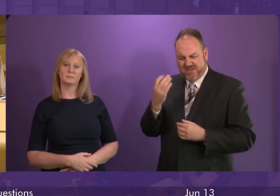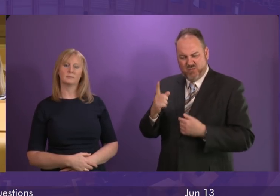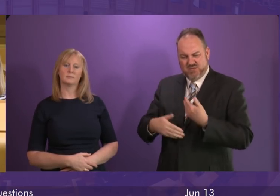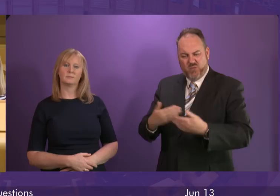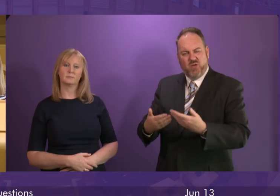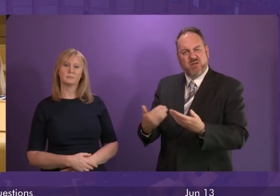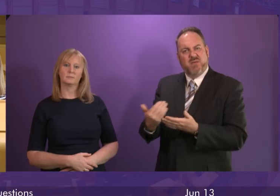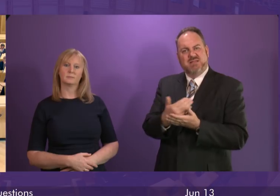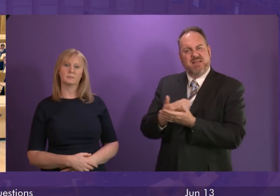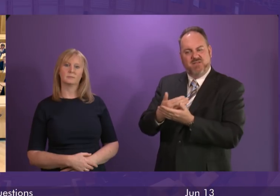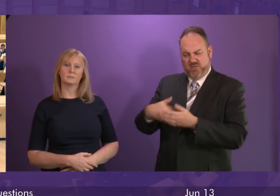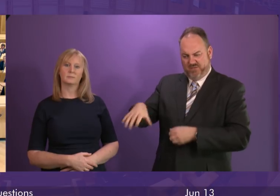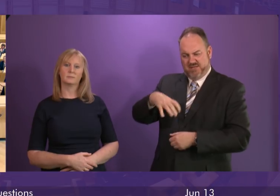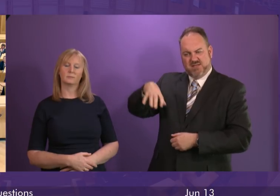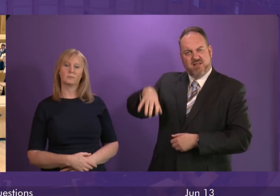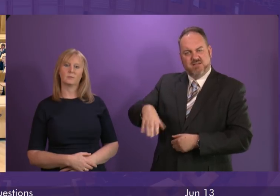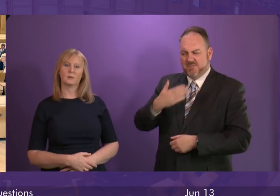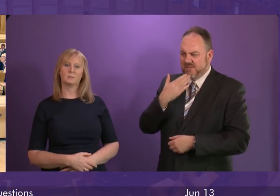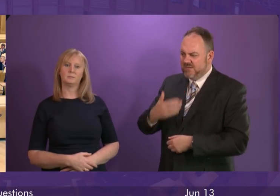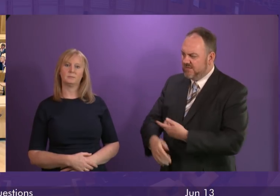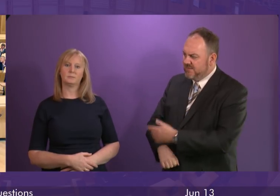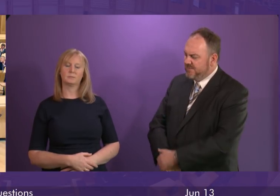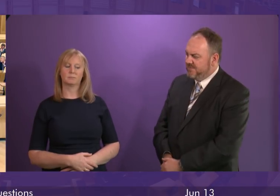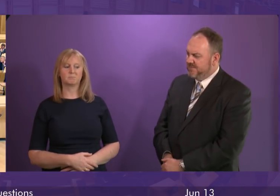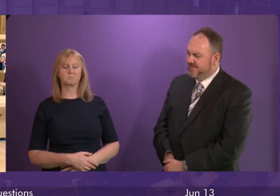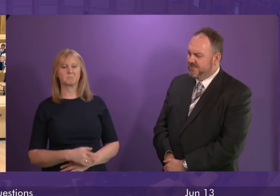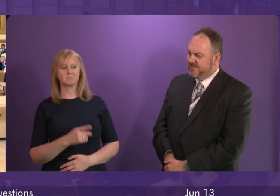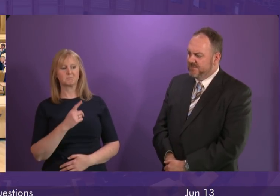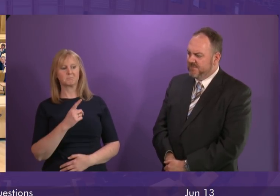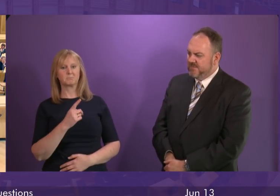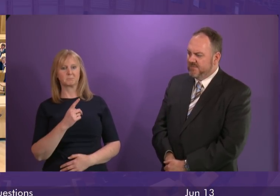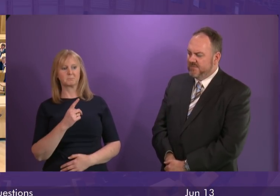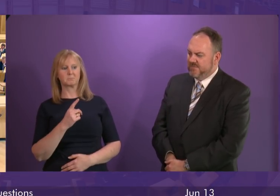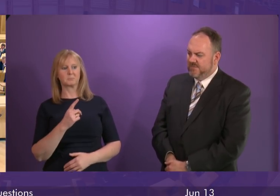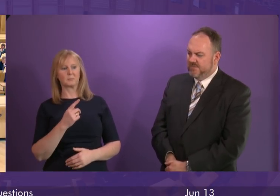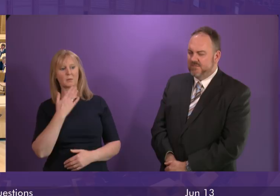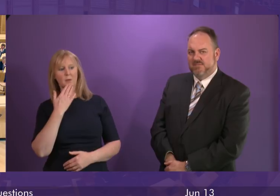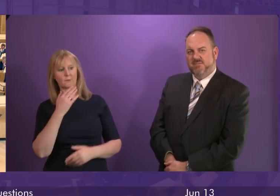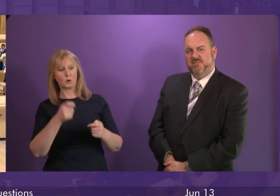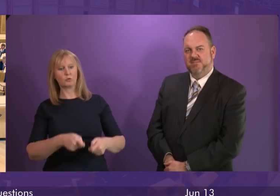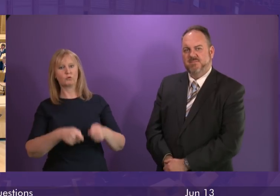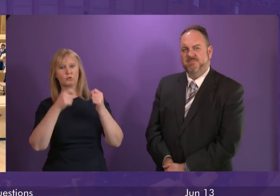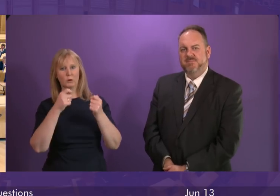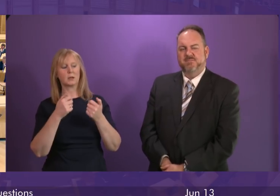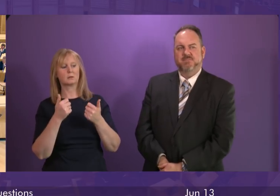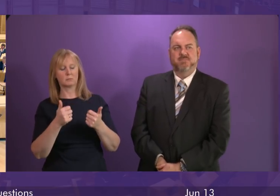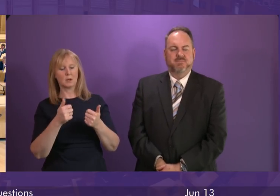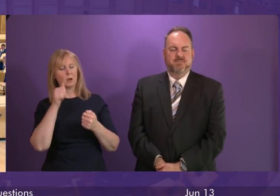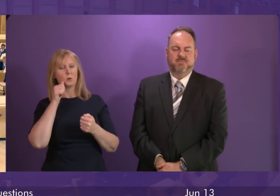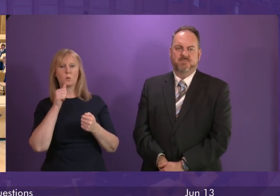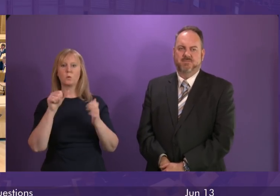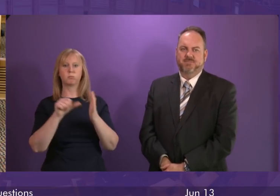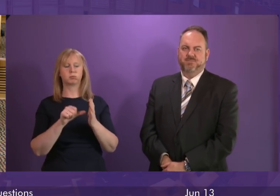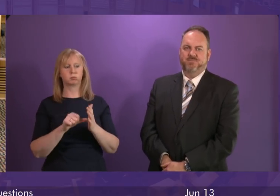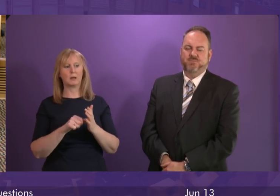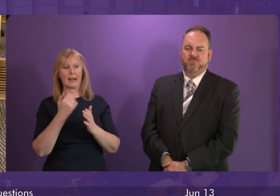of the safety of the site? First Minister. Well, I appreciate the opportunity to address this issue, which I know is causing considerable